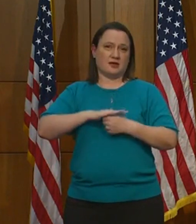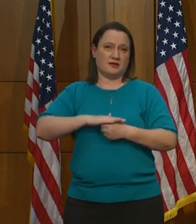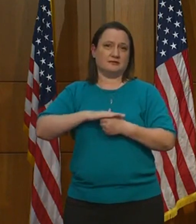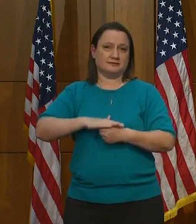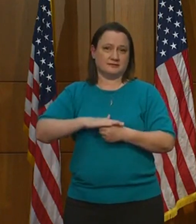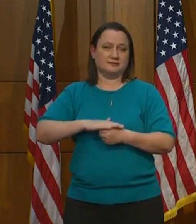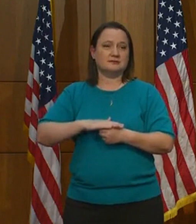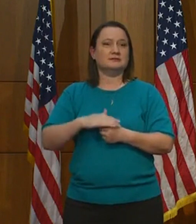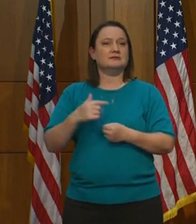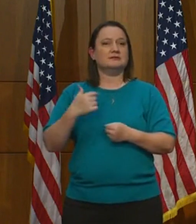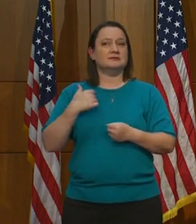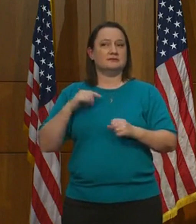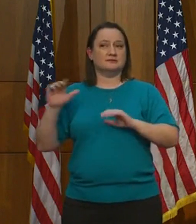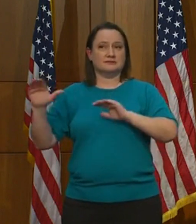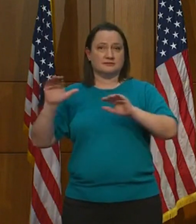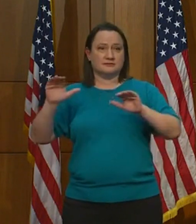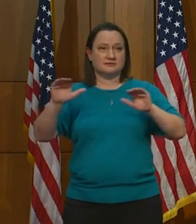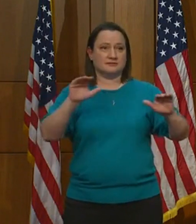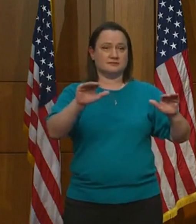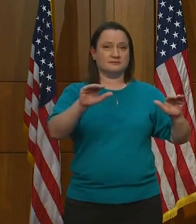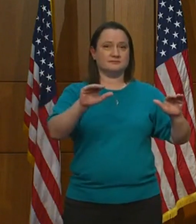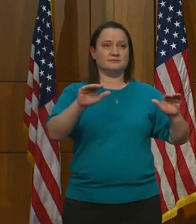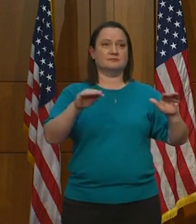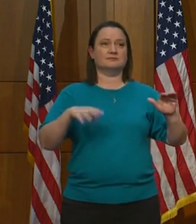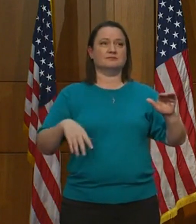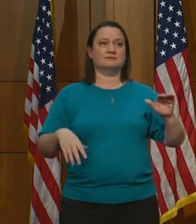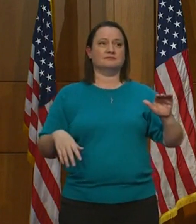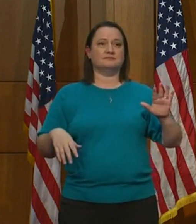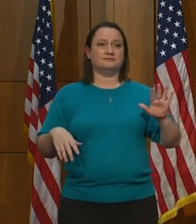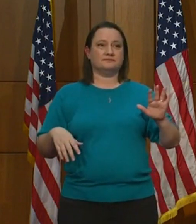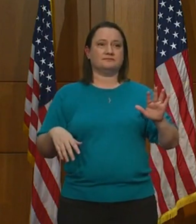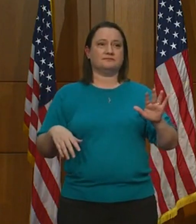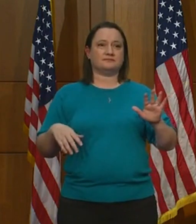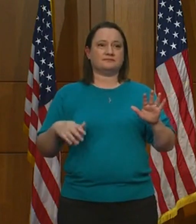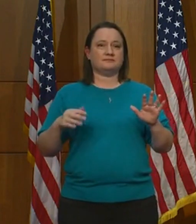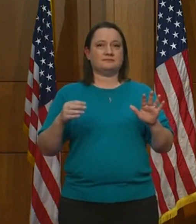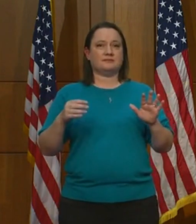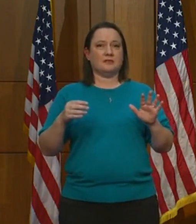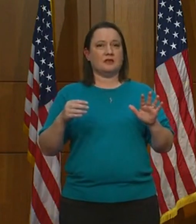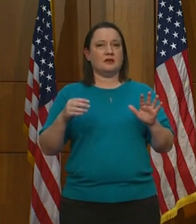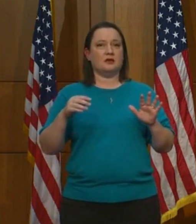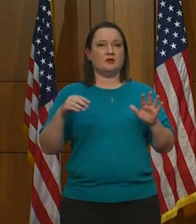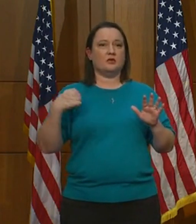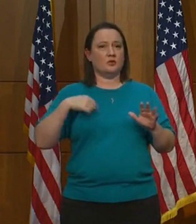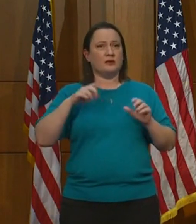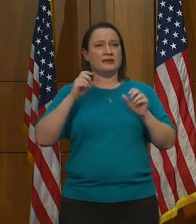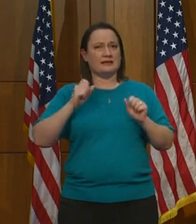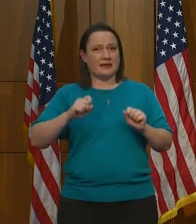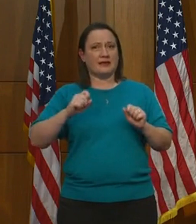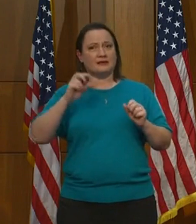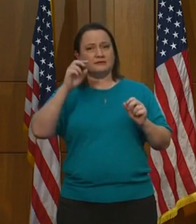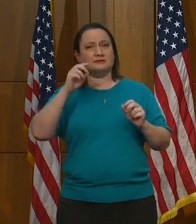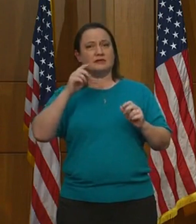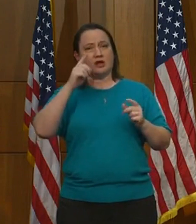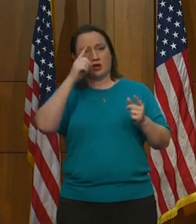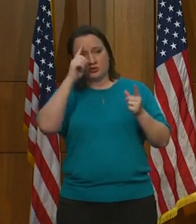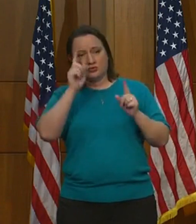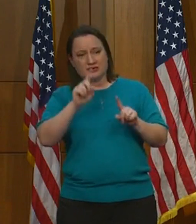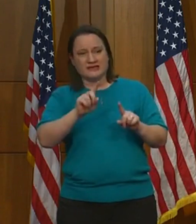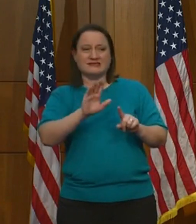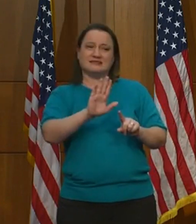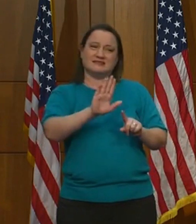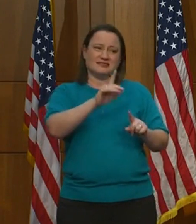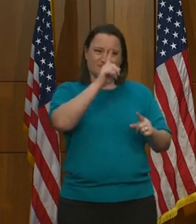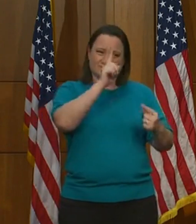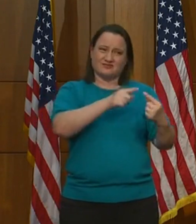to remind all of you to, you can agree to disagree, but be respectful and be